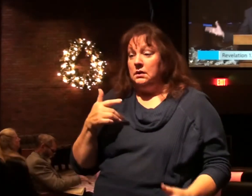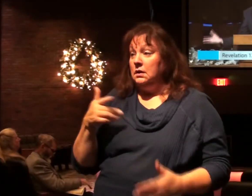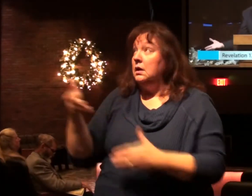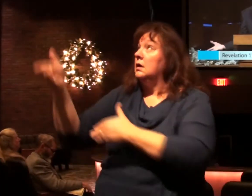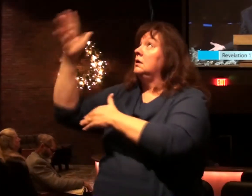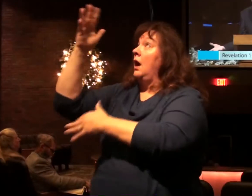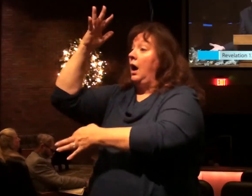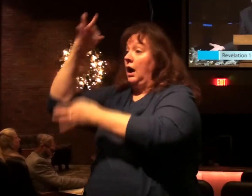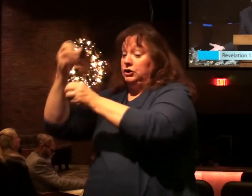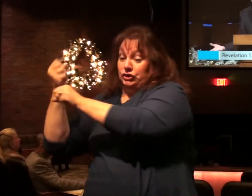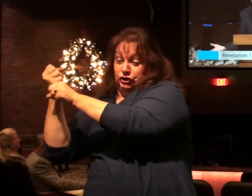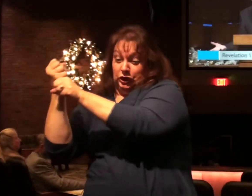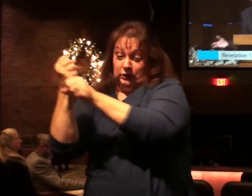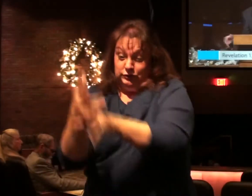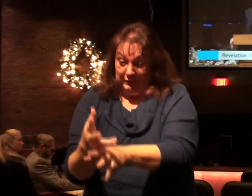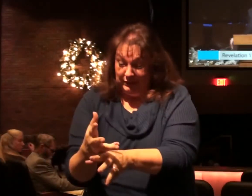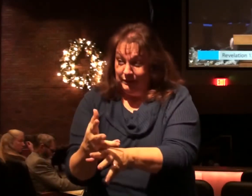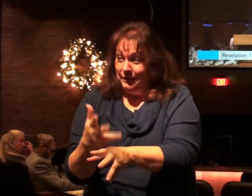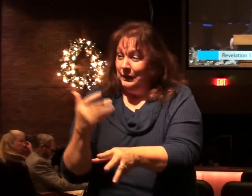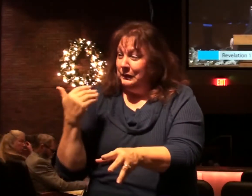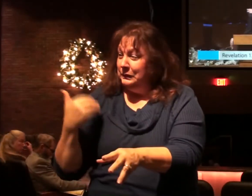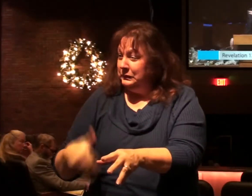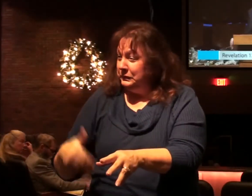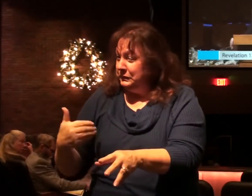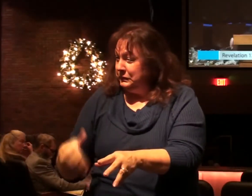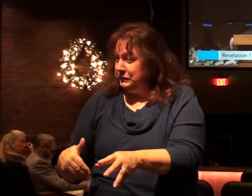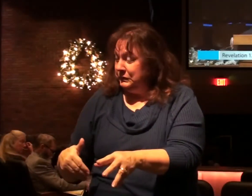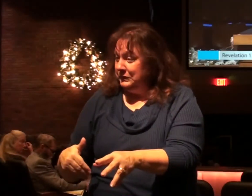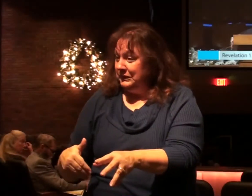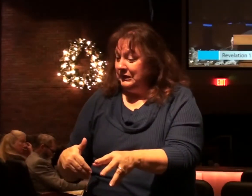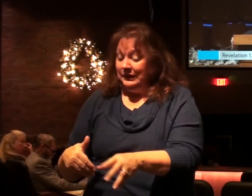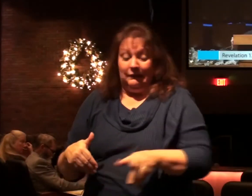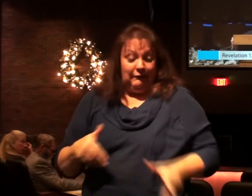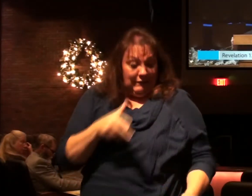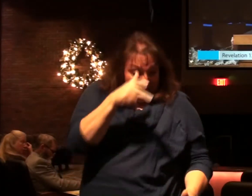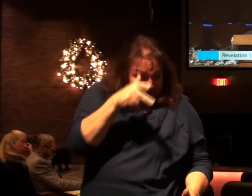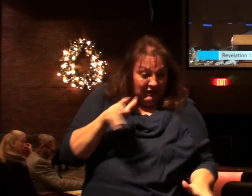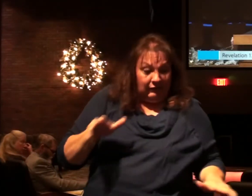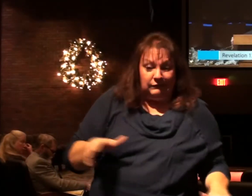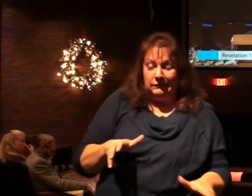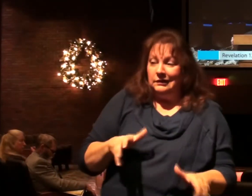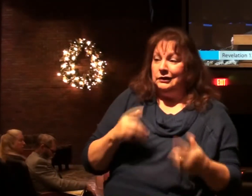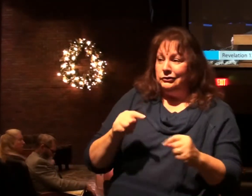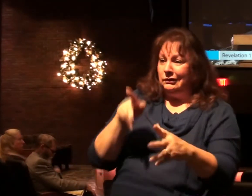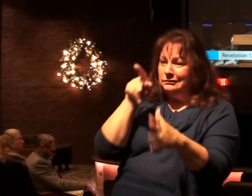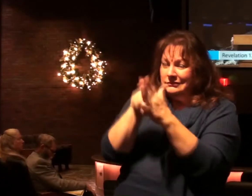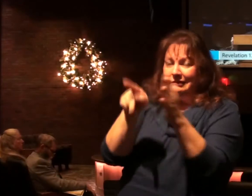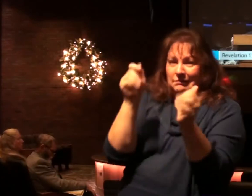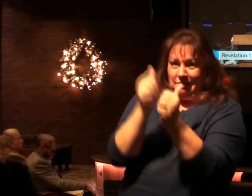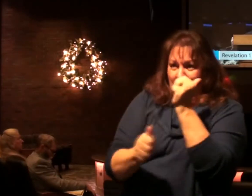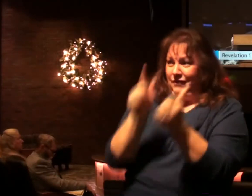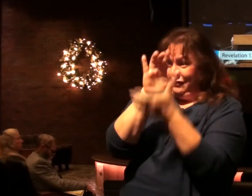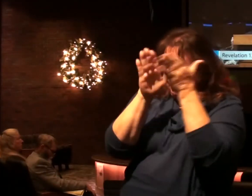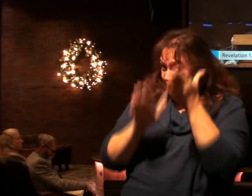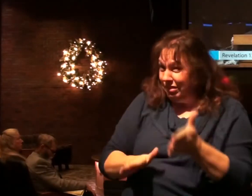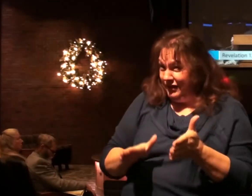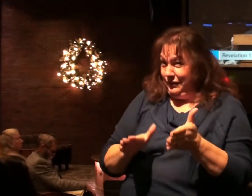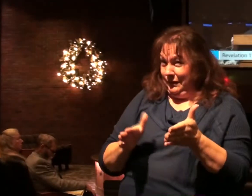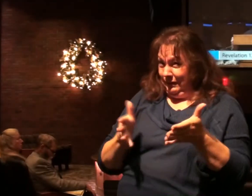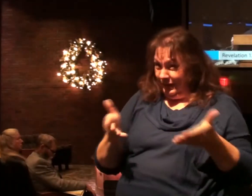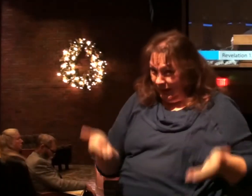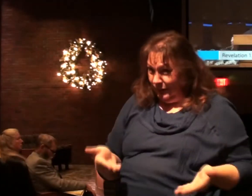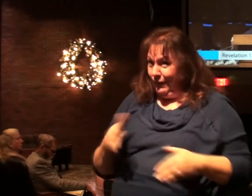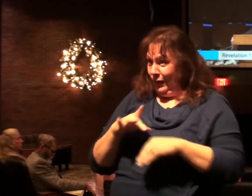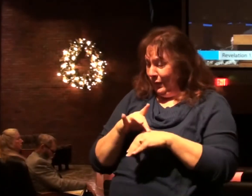from God on his throne being poured out on the earth and the activity of Satan trying to destroy every believer on the face of the